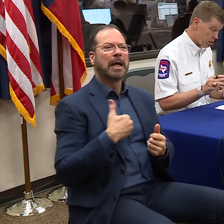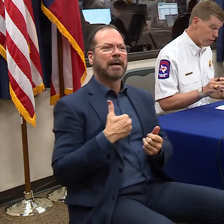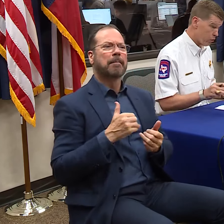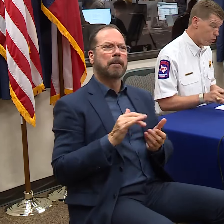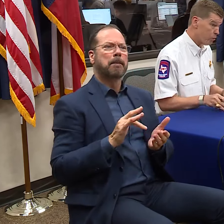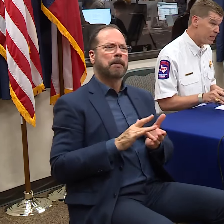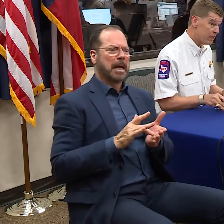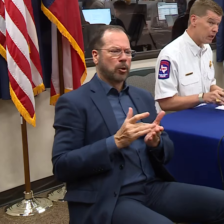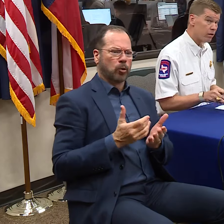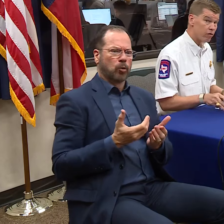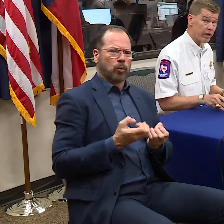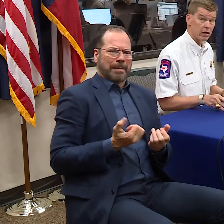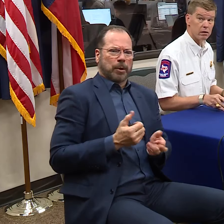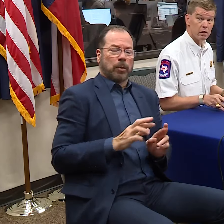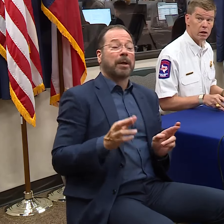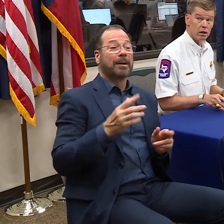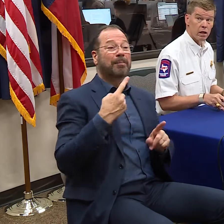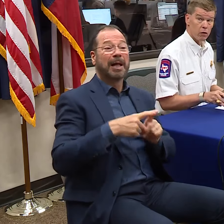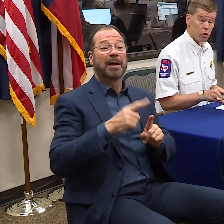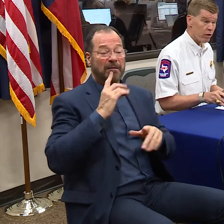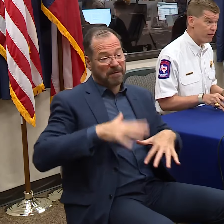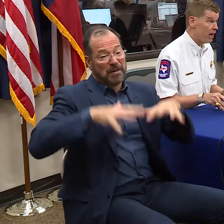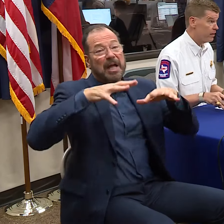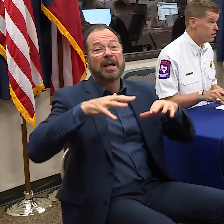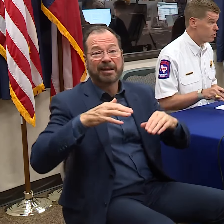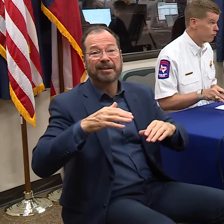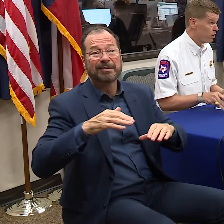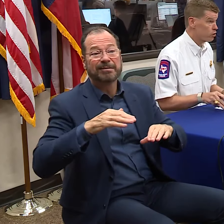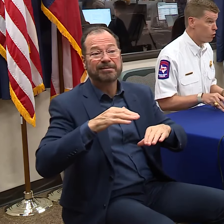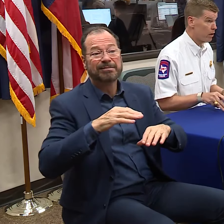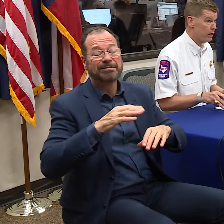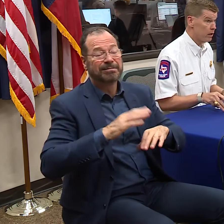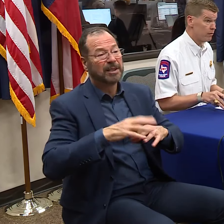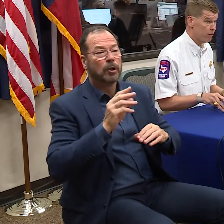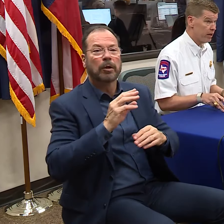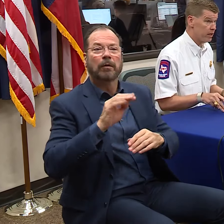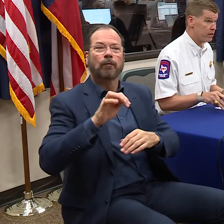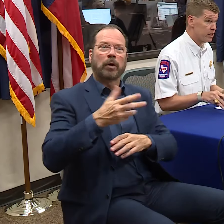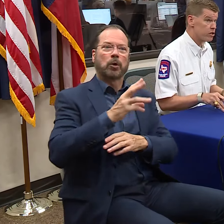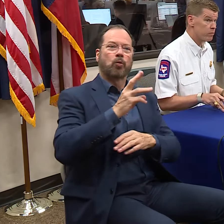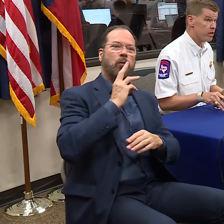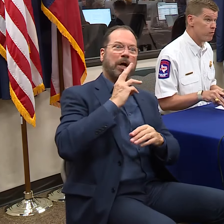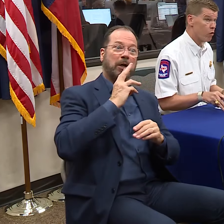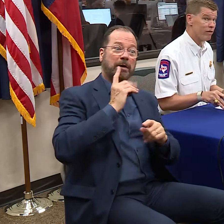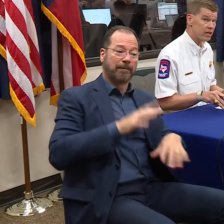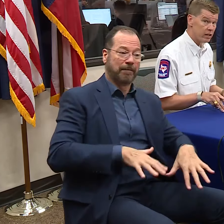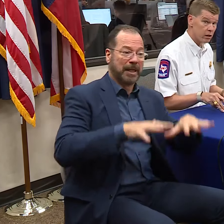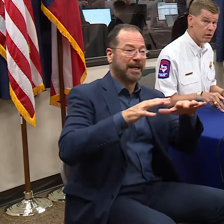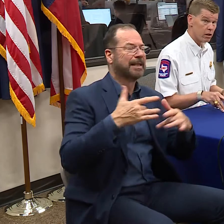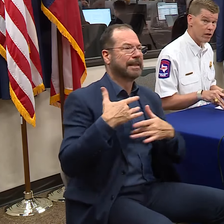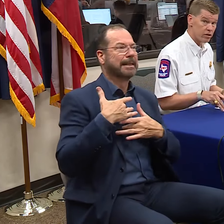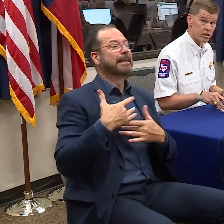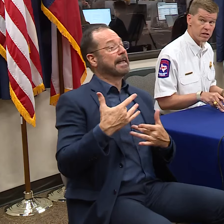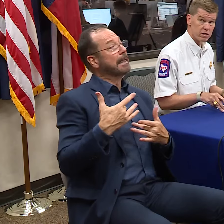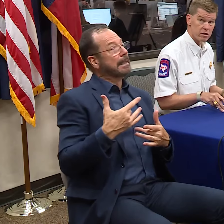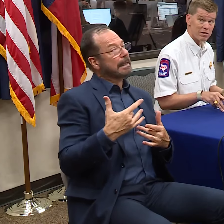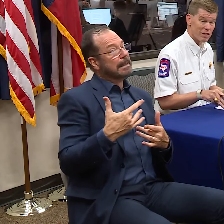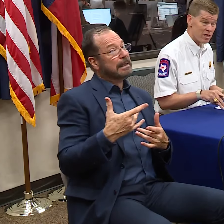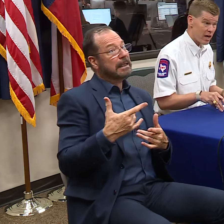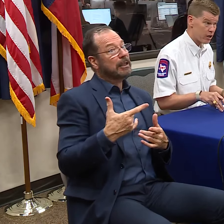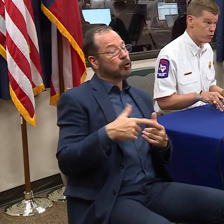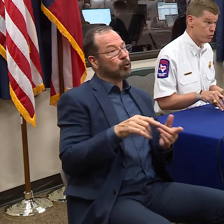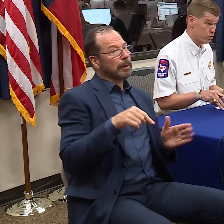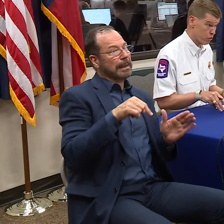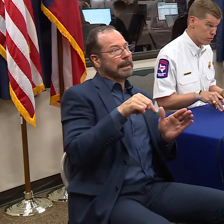available, there will be inland flooding. And what we find is this freshwater inland flooding tends to be more of a killer of our citizens